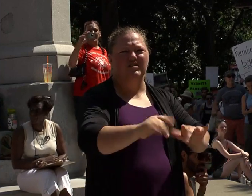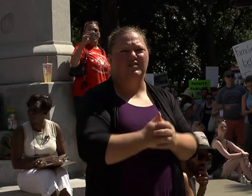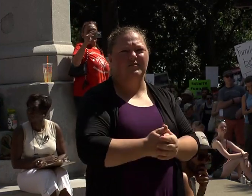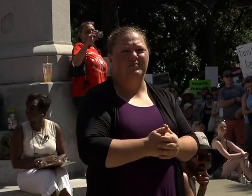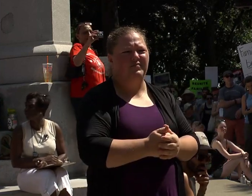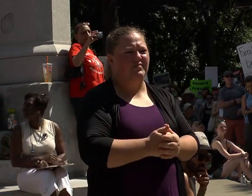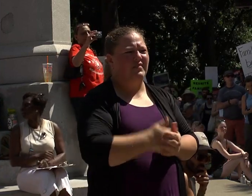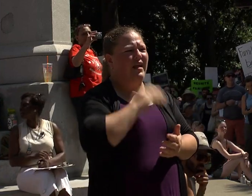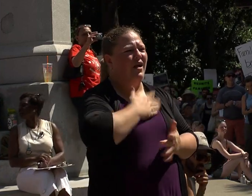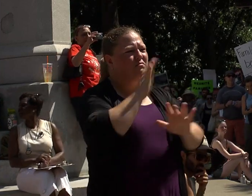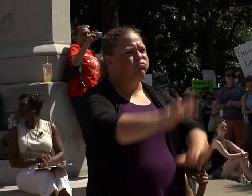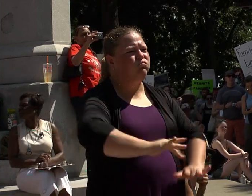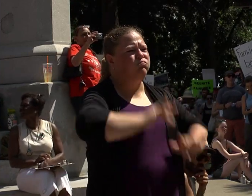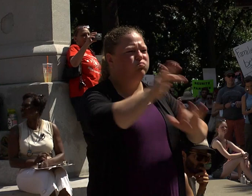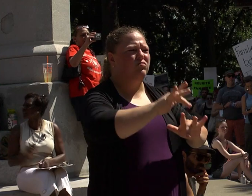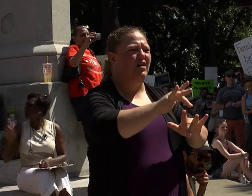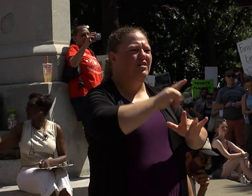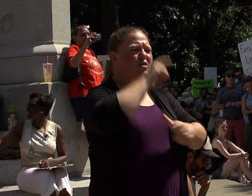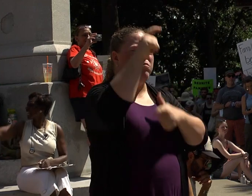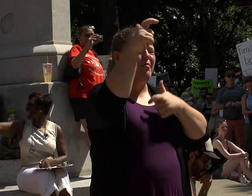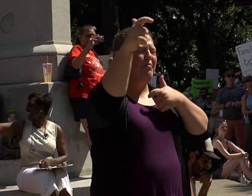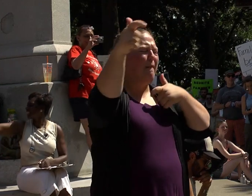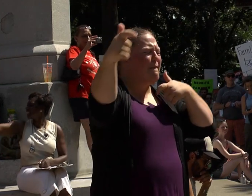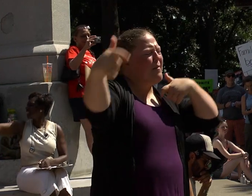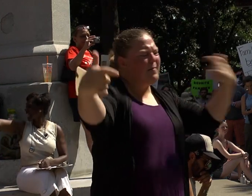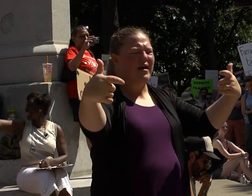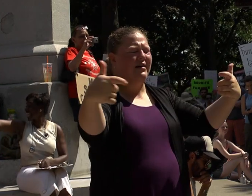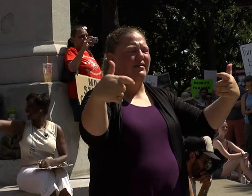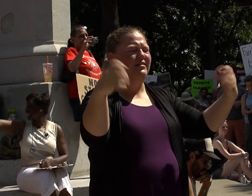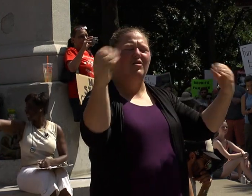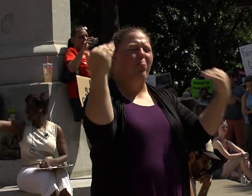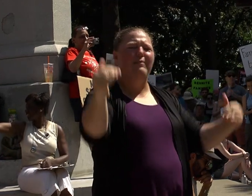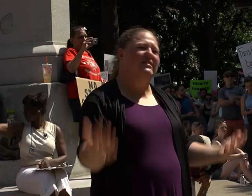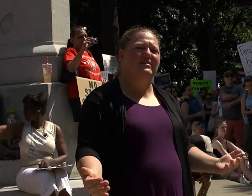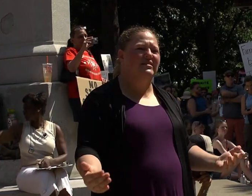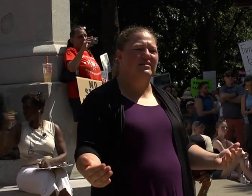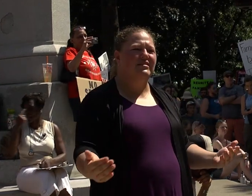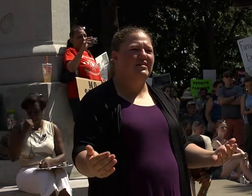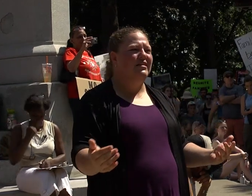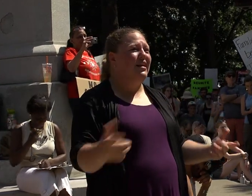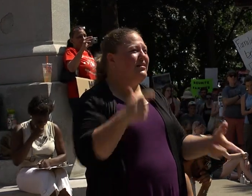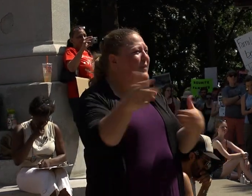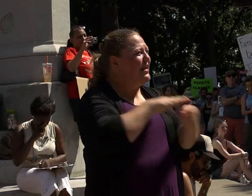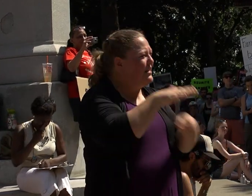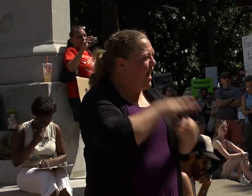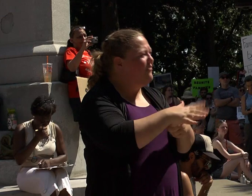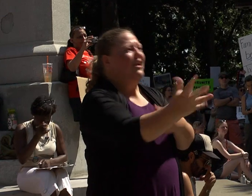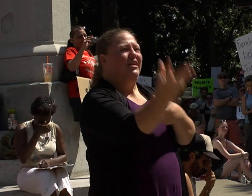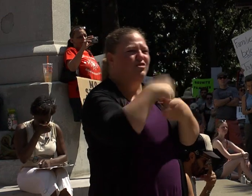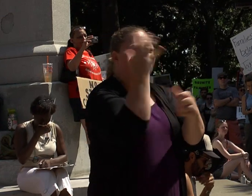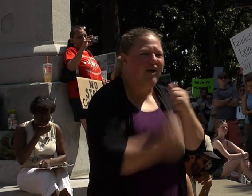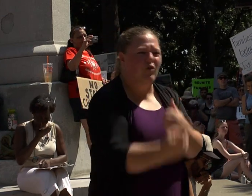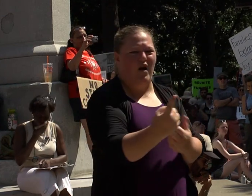Whose compassion is so big that it is limitless. It is big enough to include everyone,